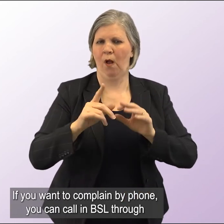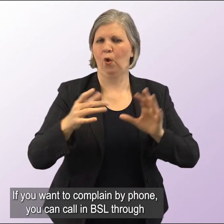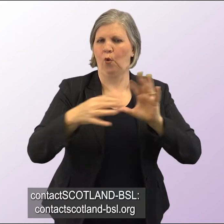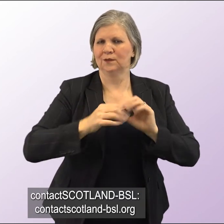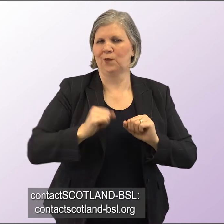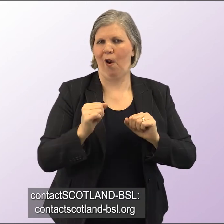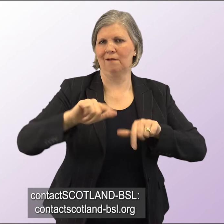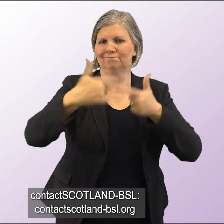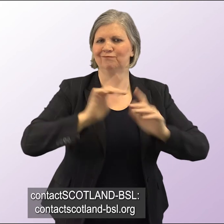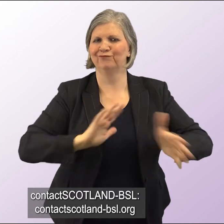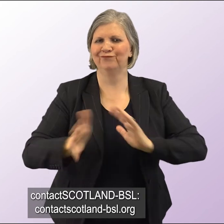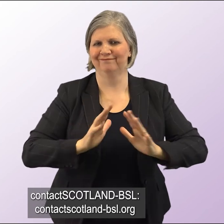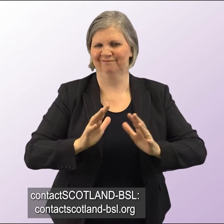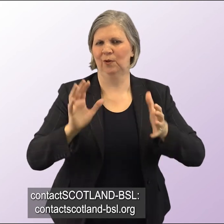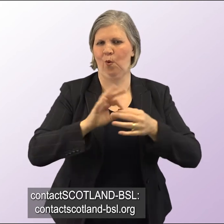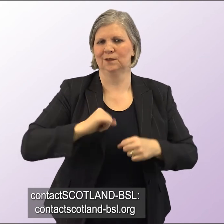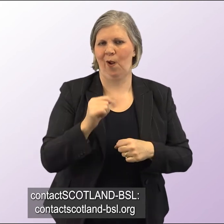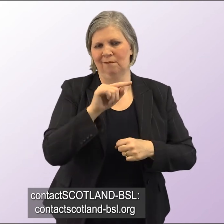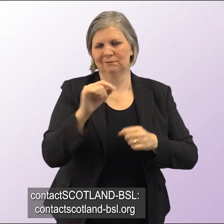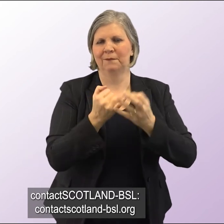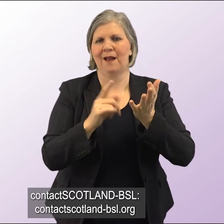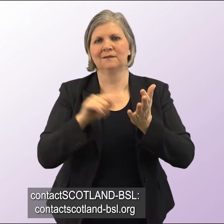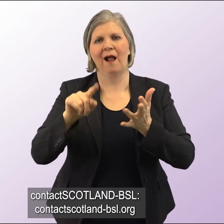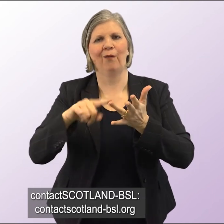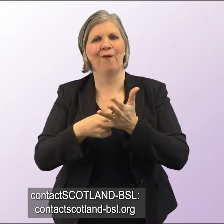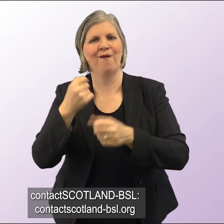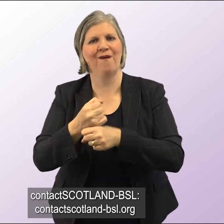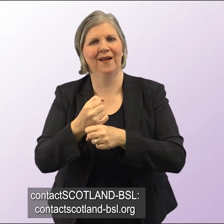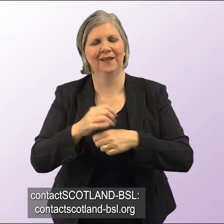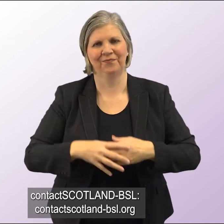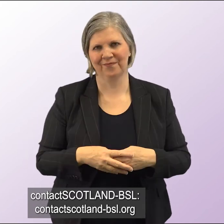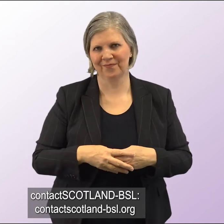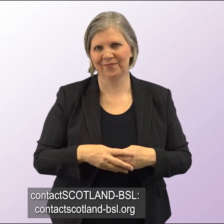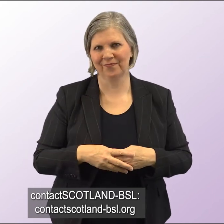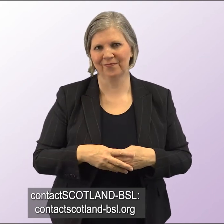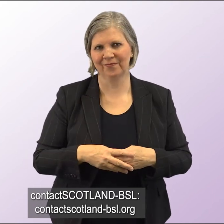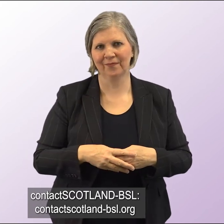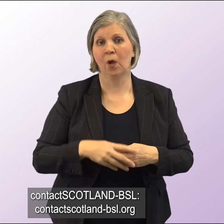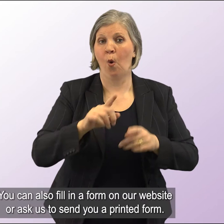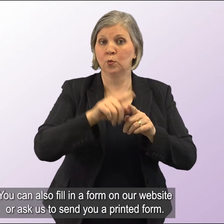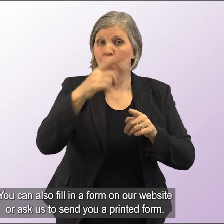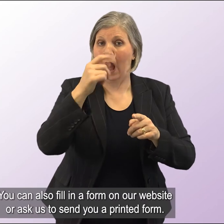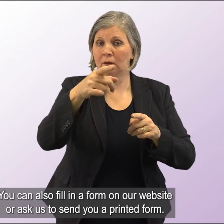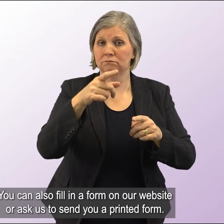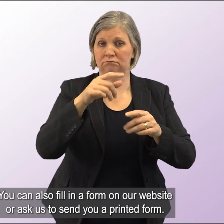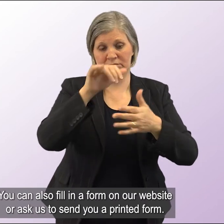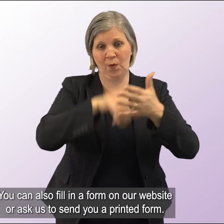through contactscotland-bsl, contactscotland-bsl.org You can